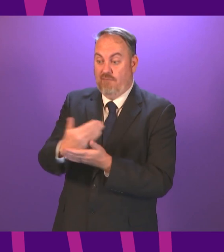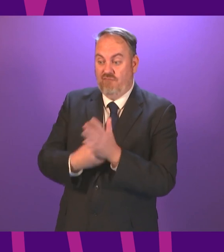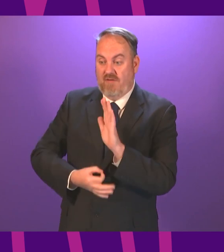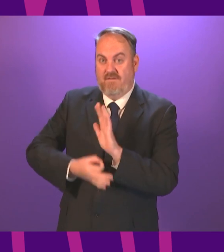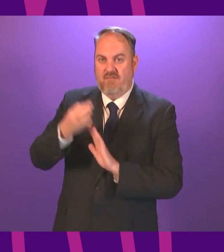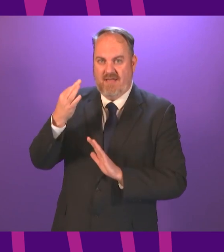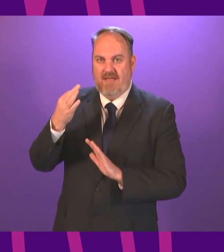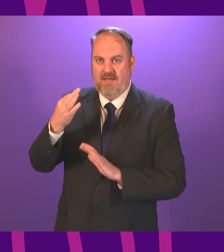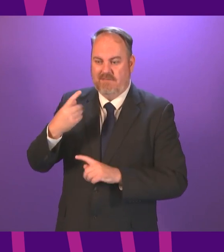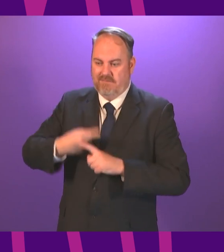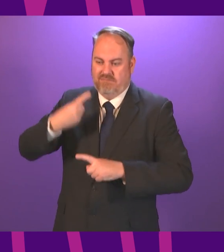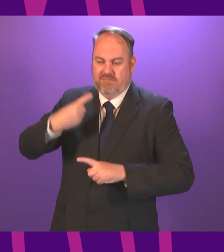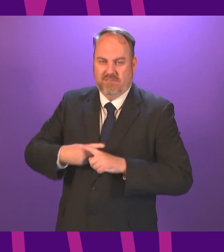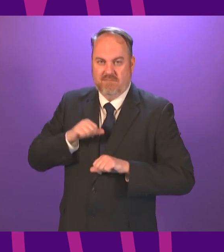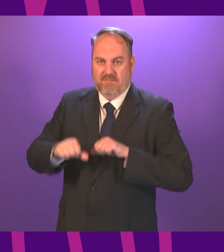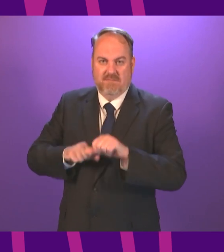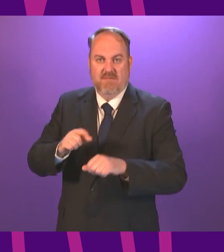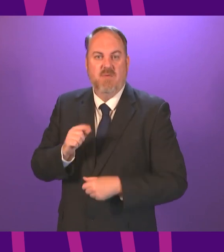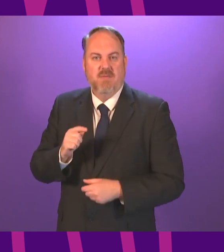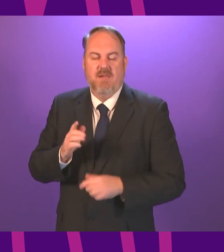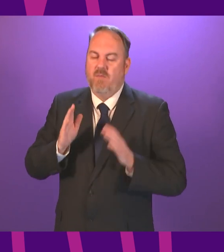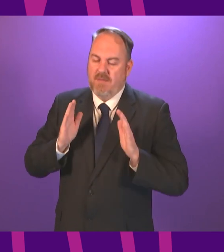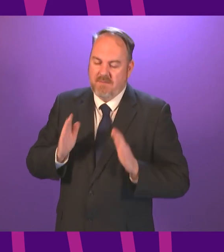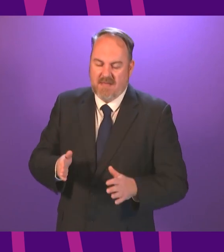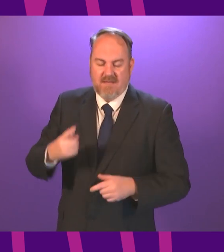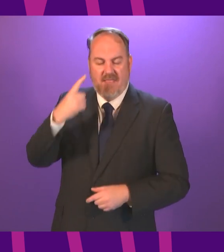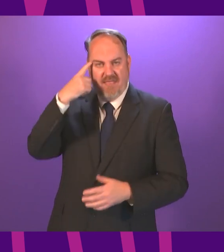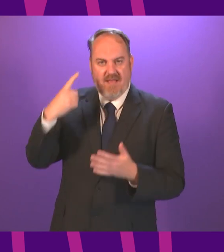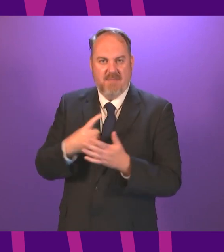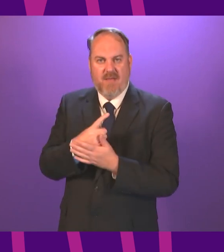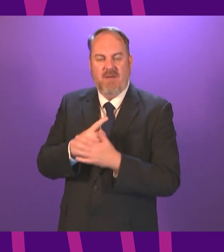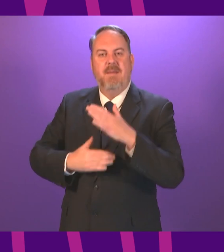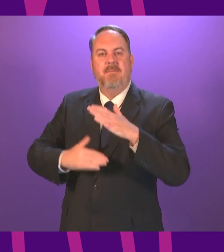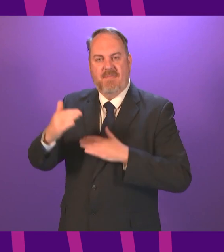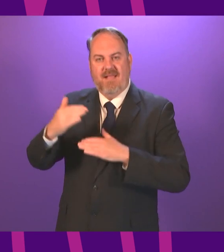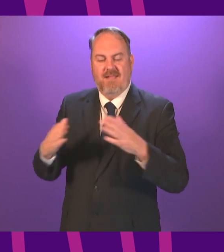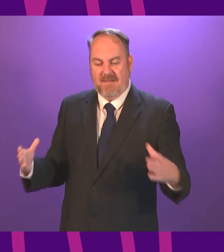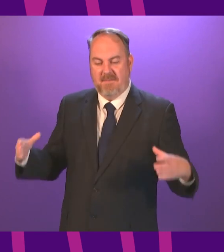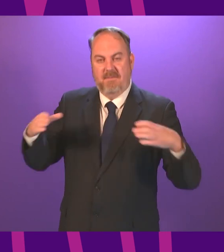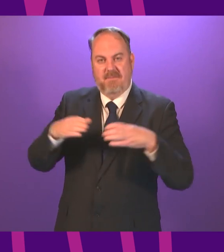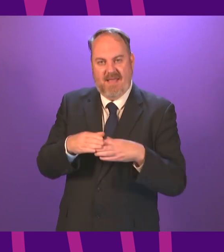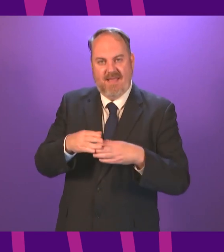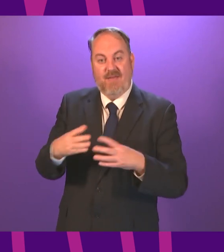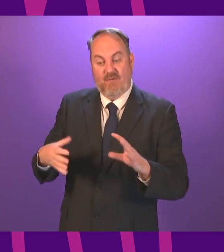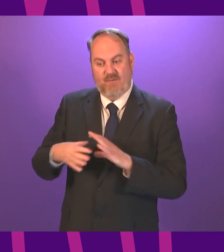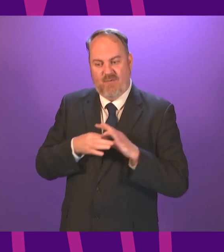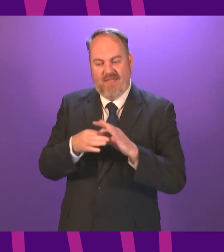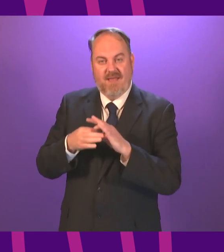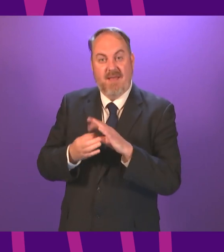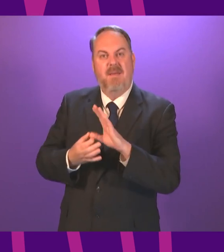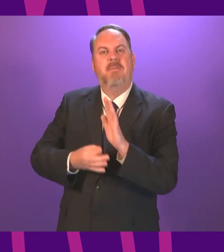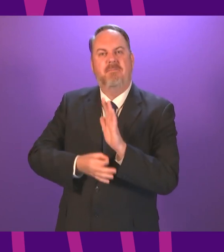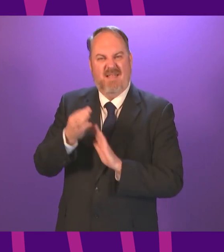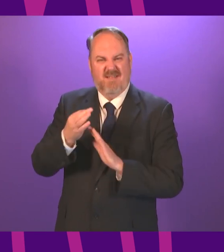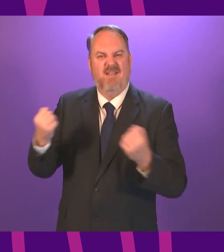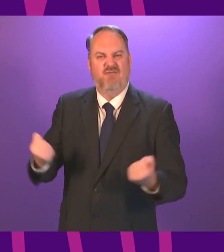as efficiently as possible we must find a way to build back better together this means people and jobs must be at the heart of